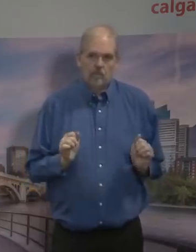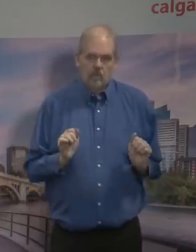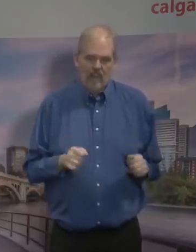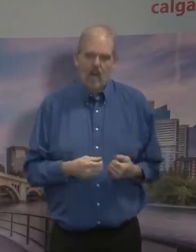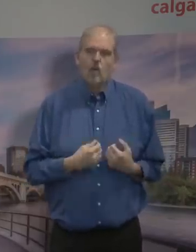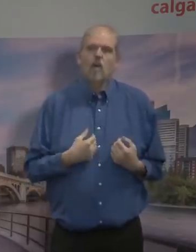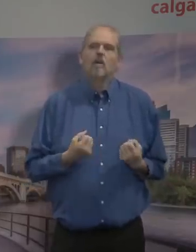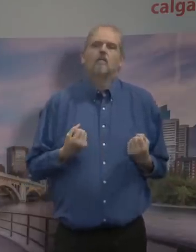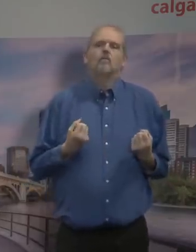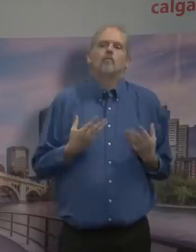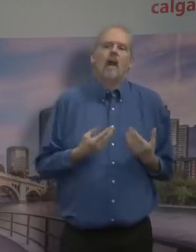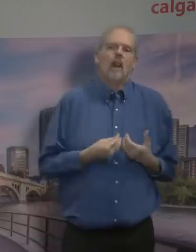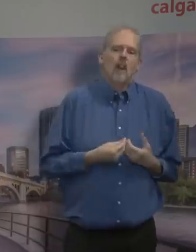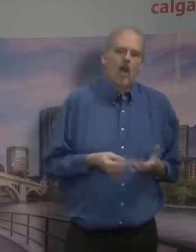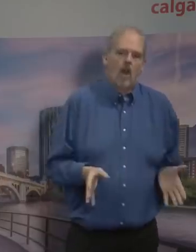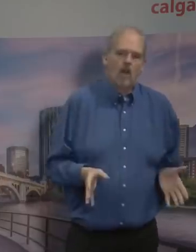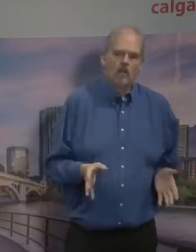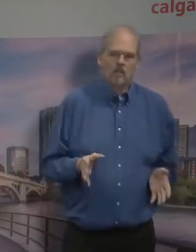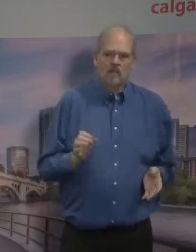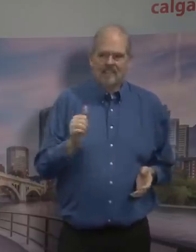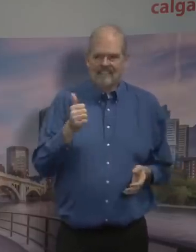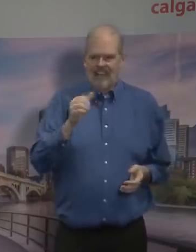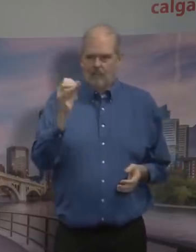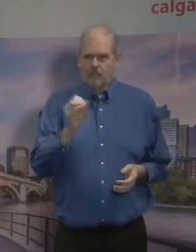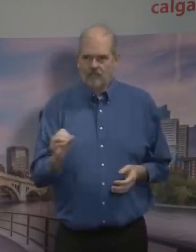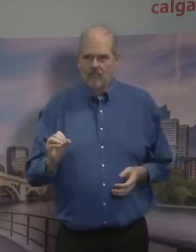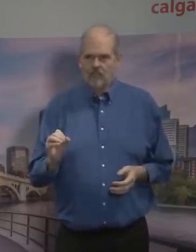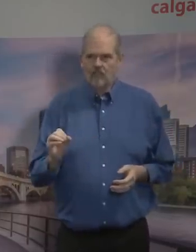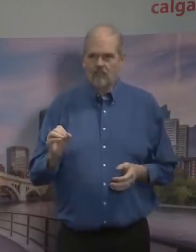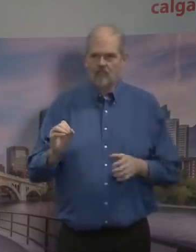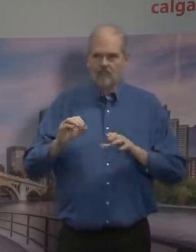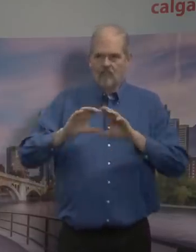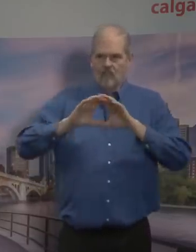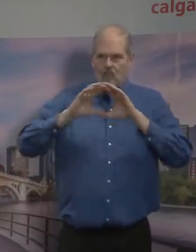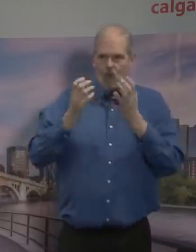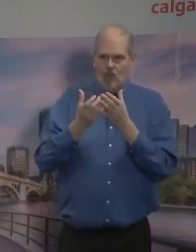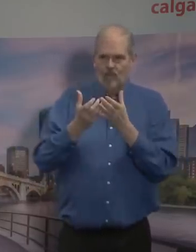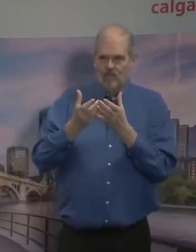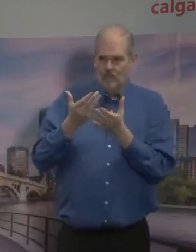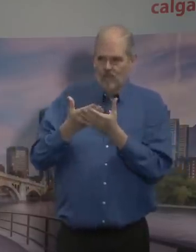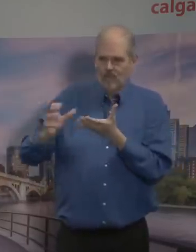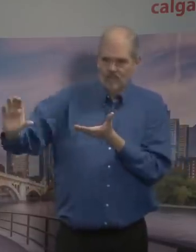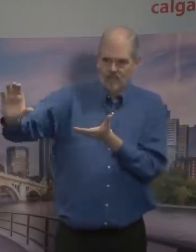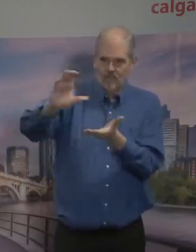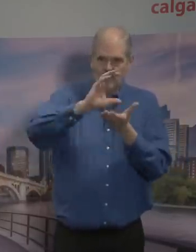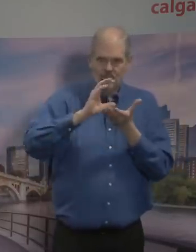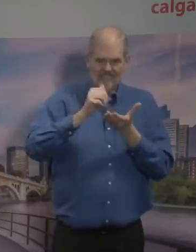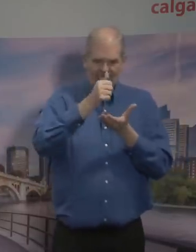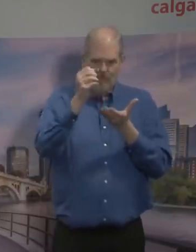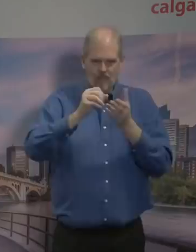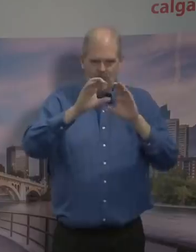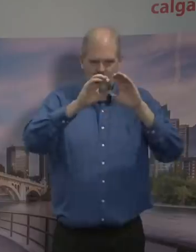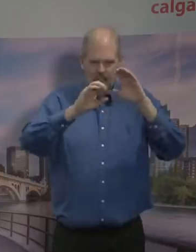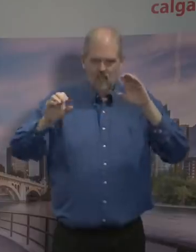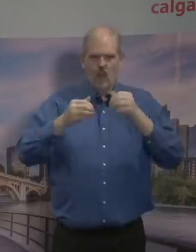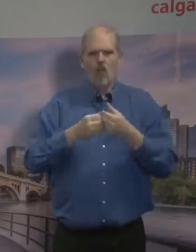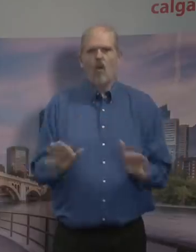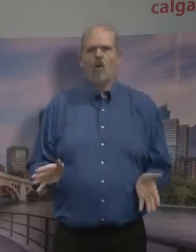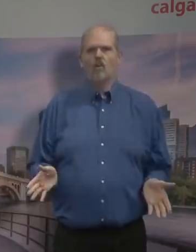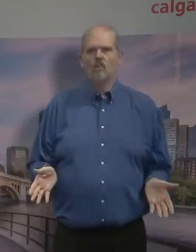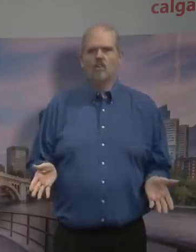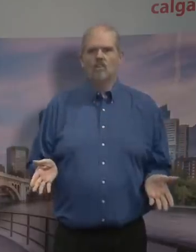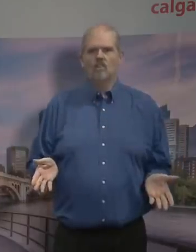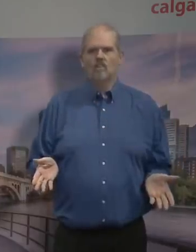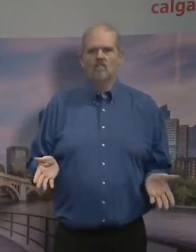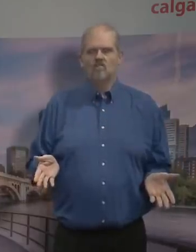budget in the span of a few months means that no cuts will get us there. No